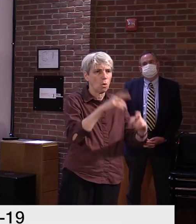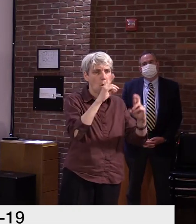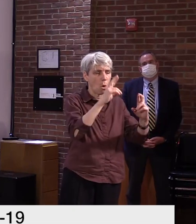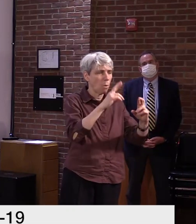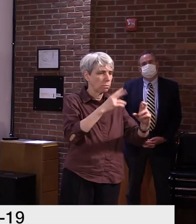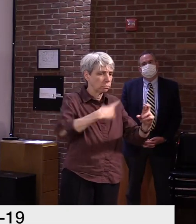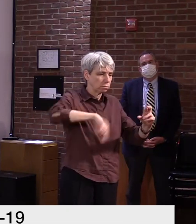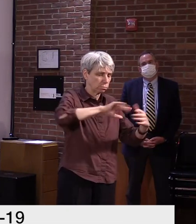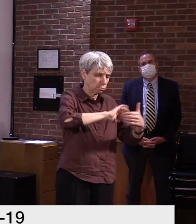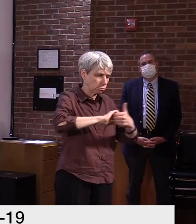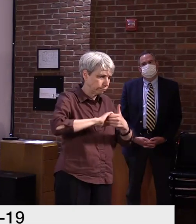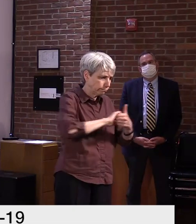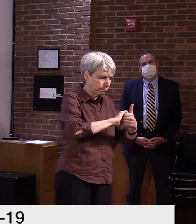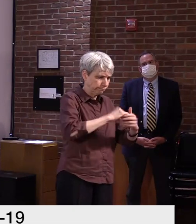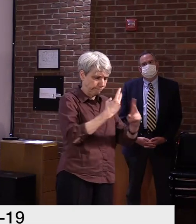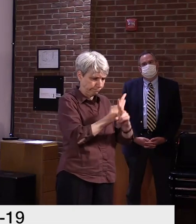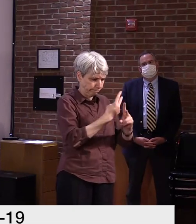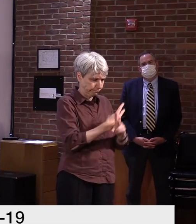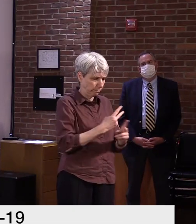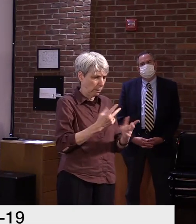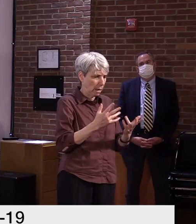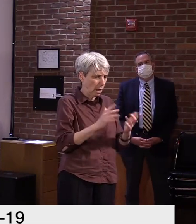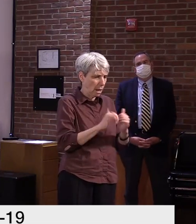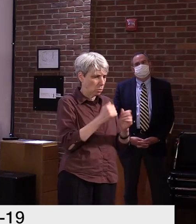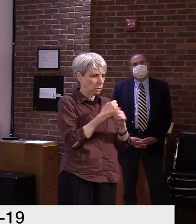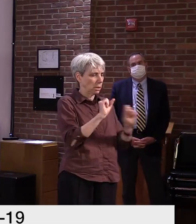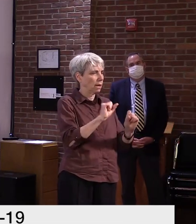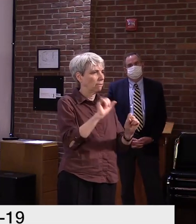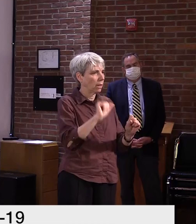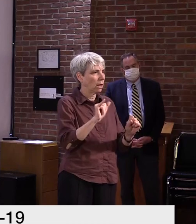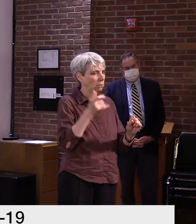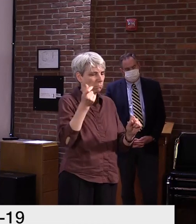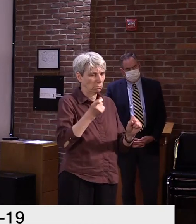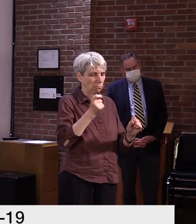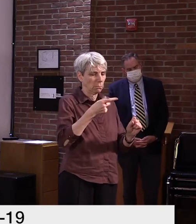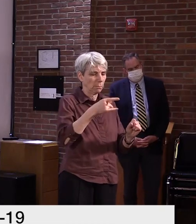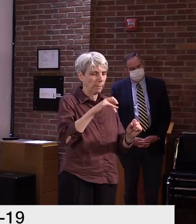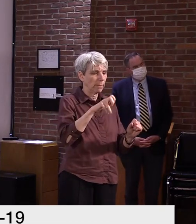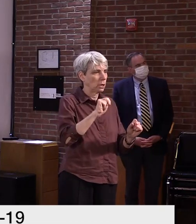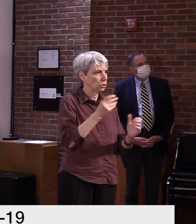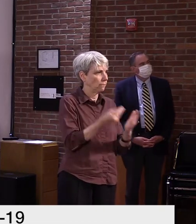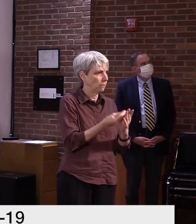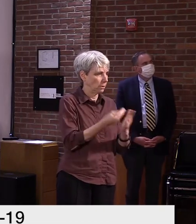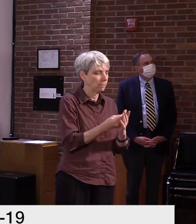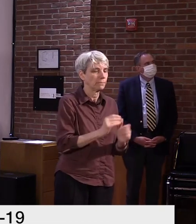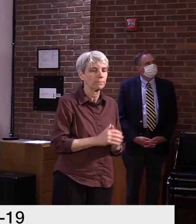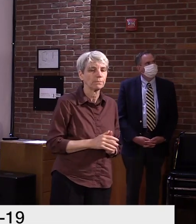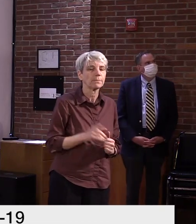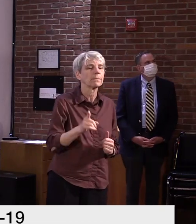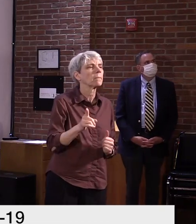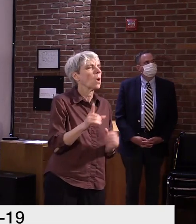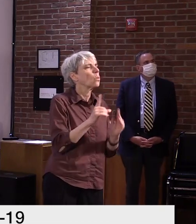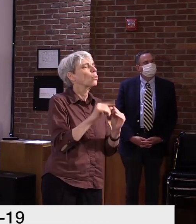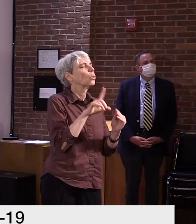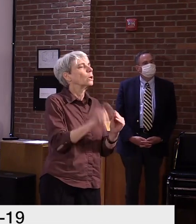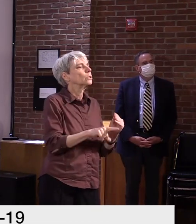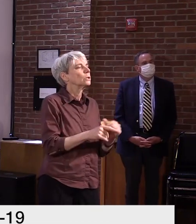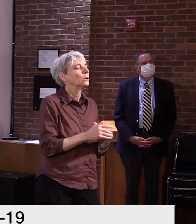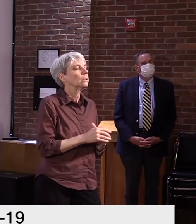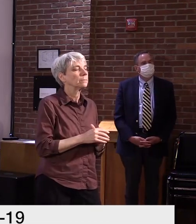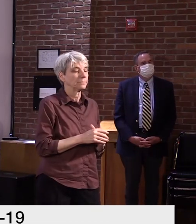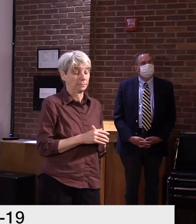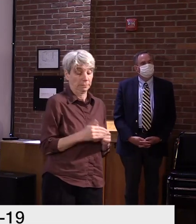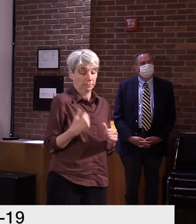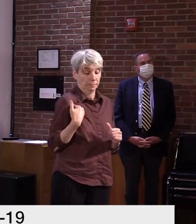work together and try and provide relief in any way we can. Thank you. Chester, Chester telling her after the